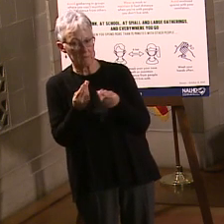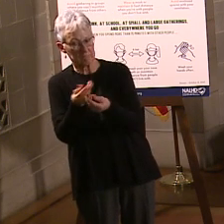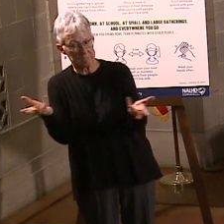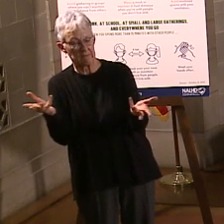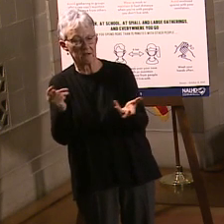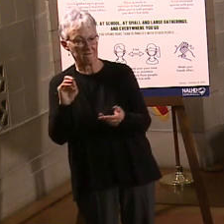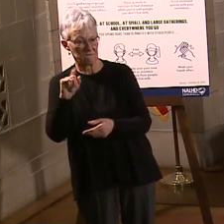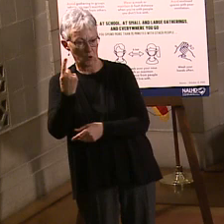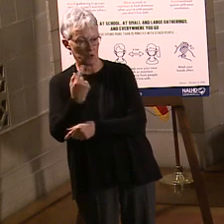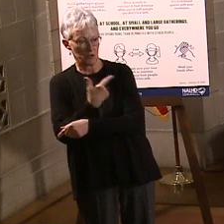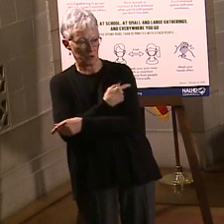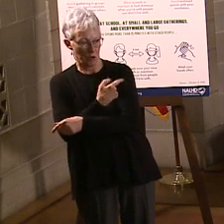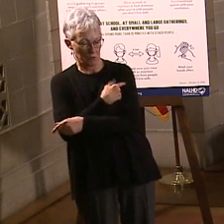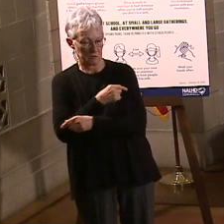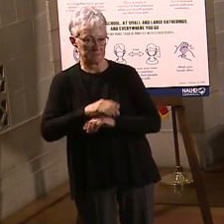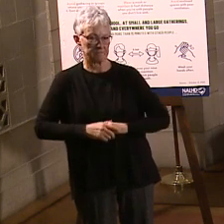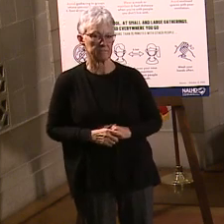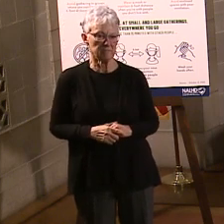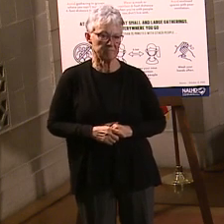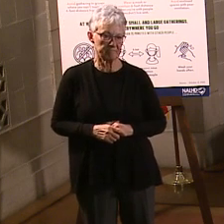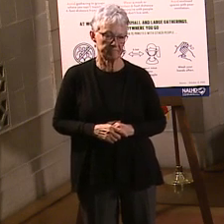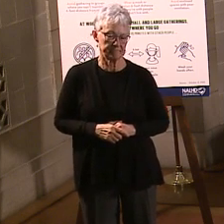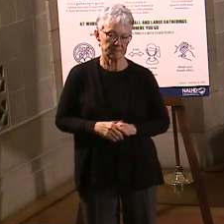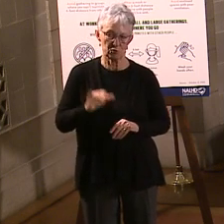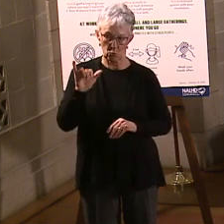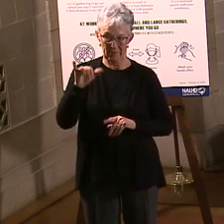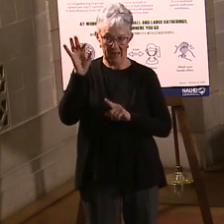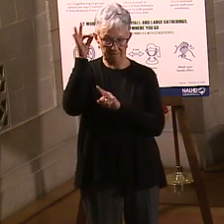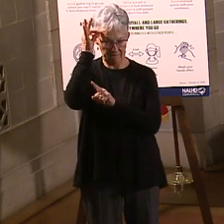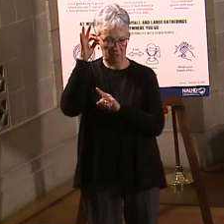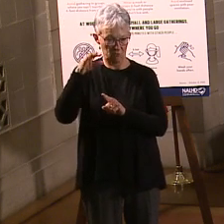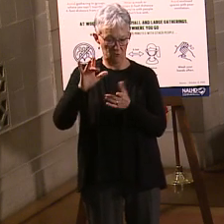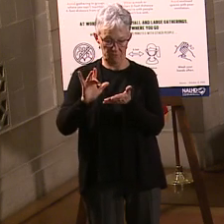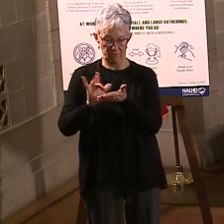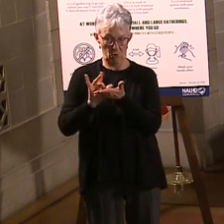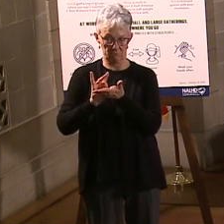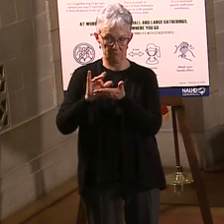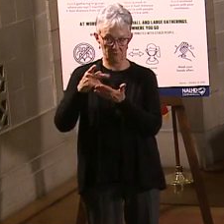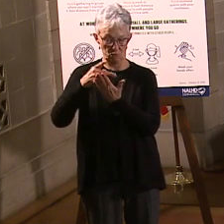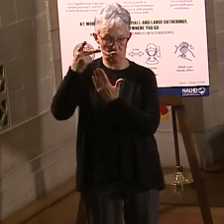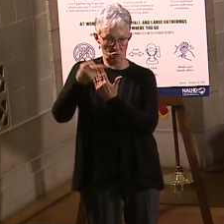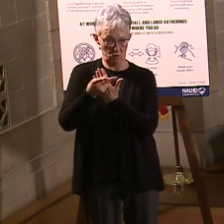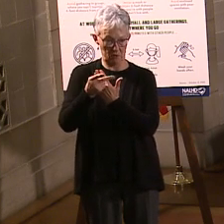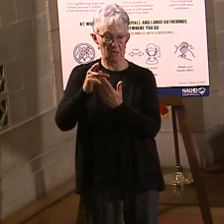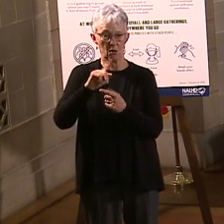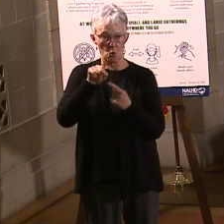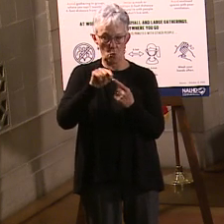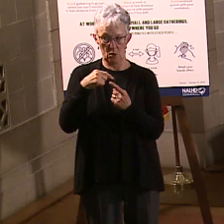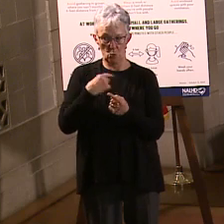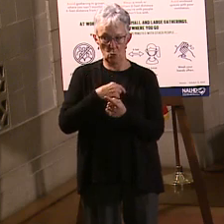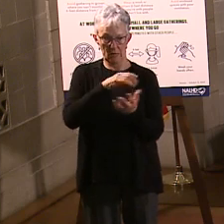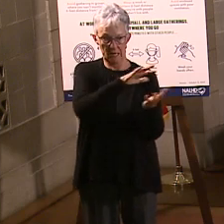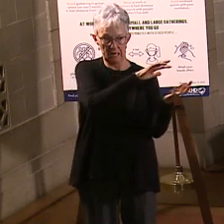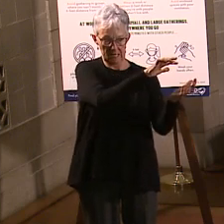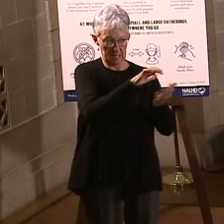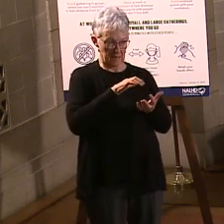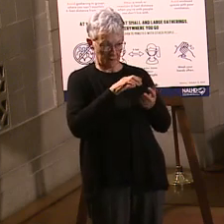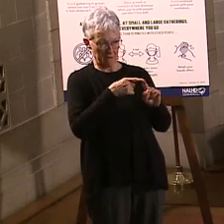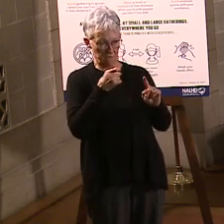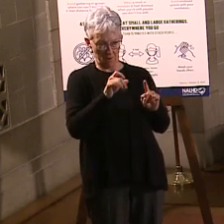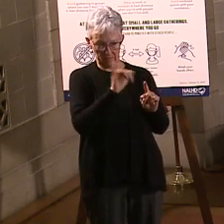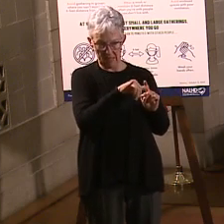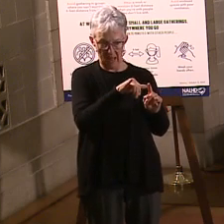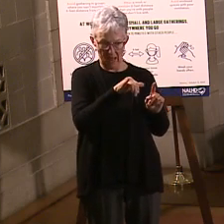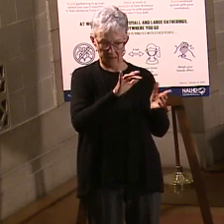change, like I said, the federal pharmacy program, as we reallocate it back to the state from the federal pharmacy program, you'll see those numbers adjust